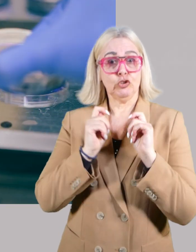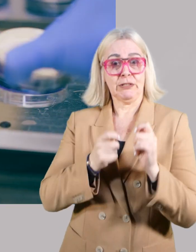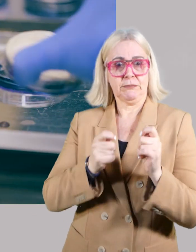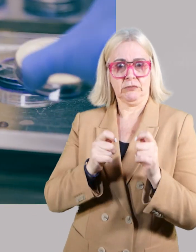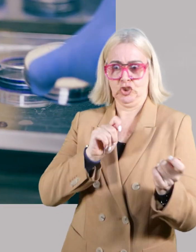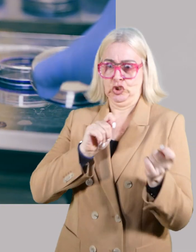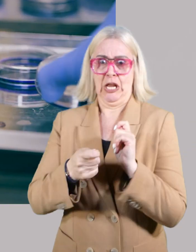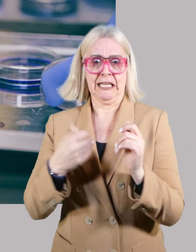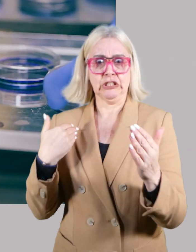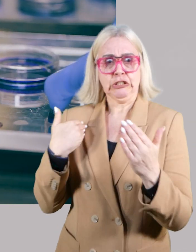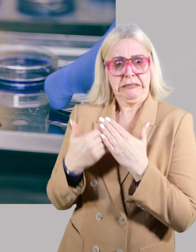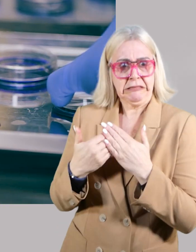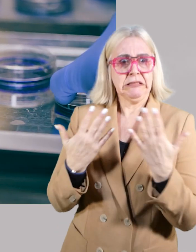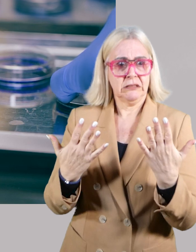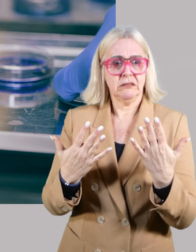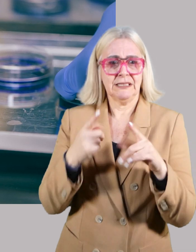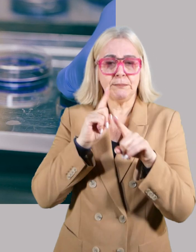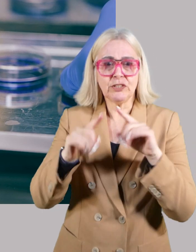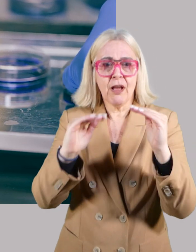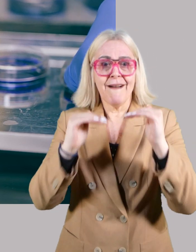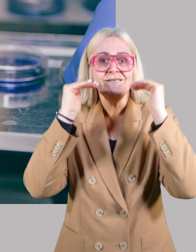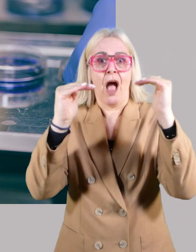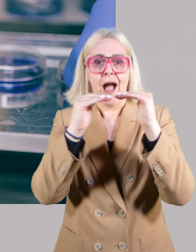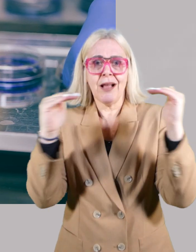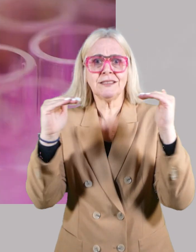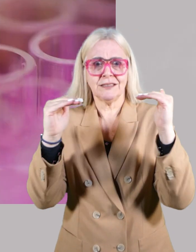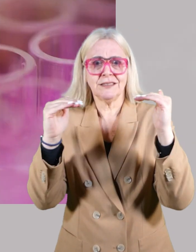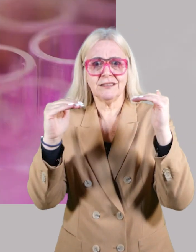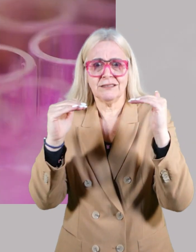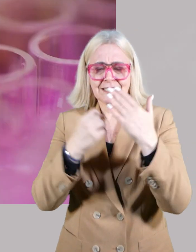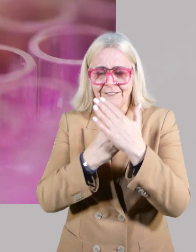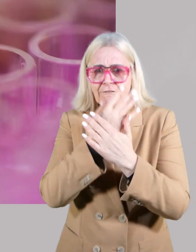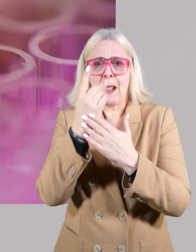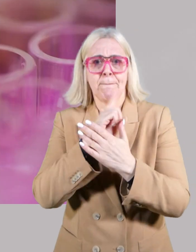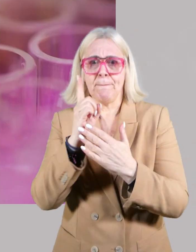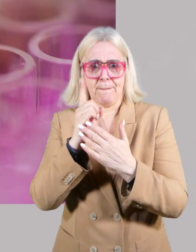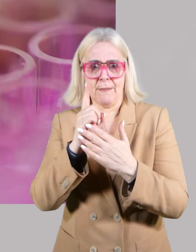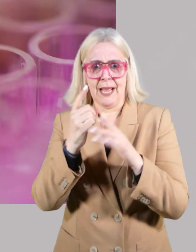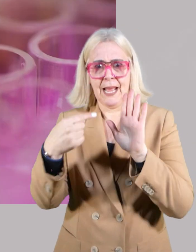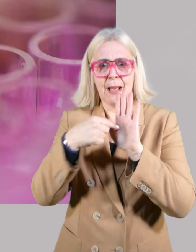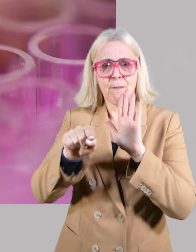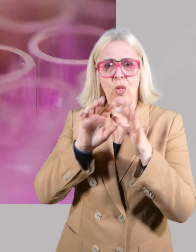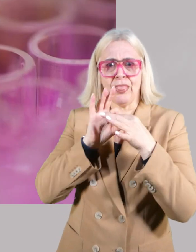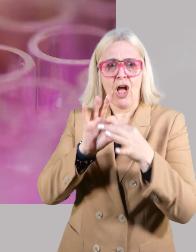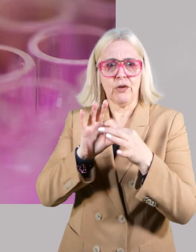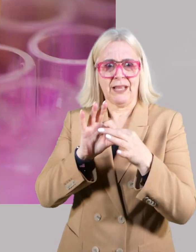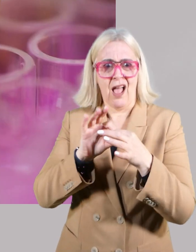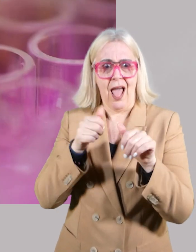the treatment landscape has changed in recent years, especially when we are considering advanced stages for which the development